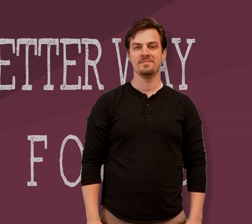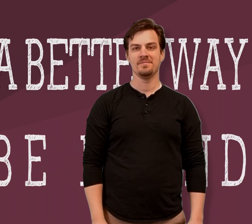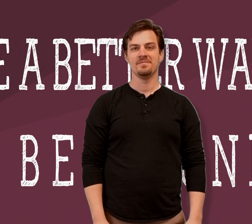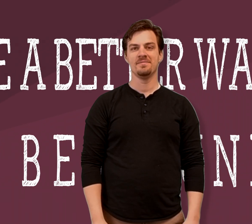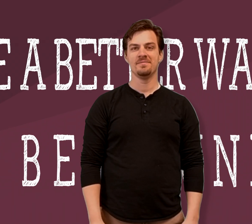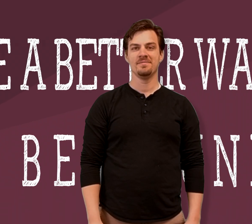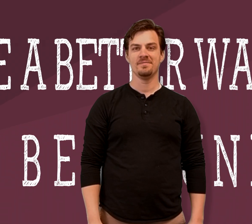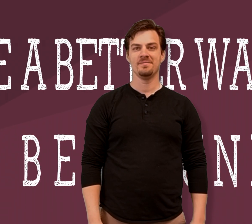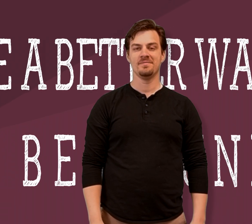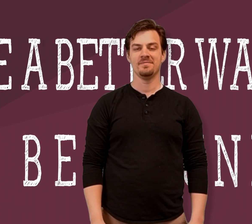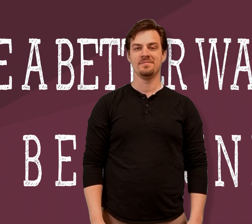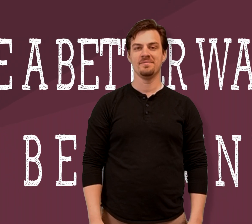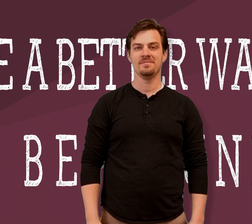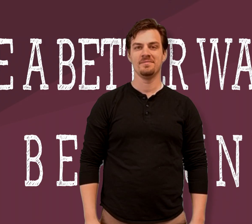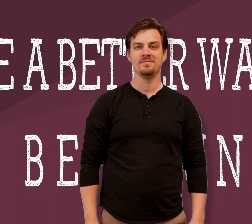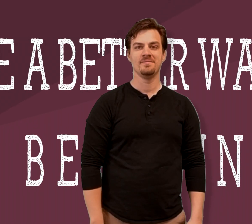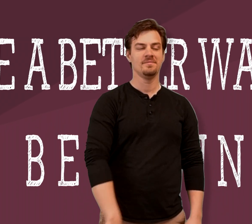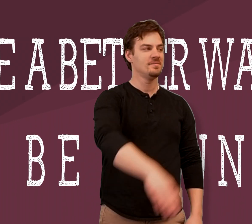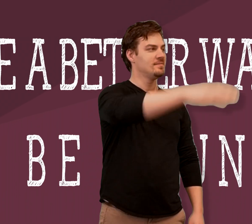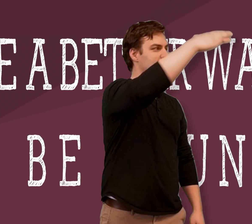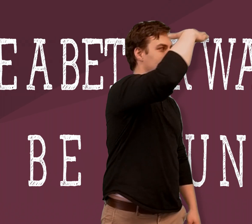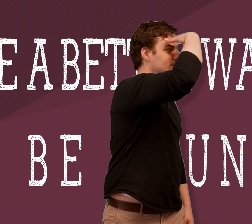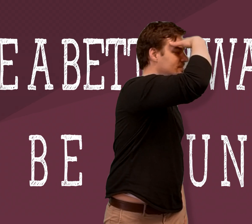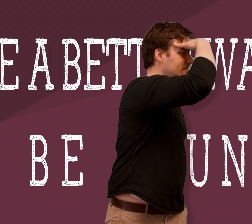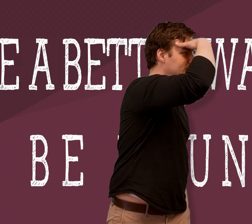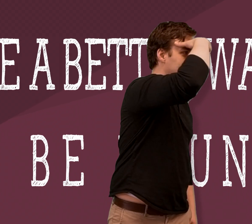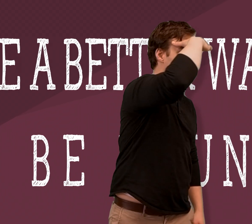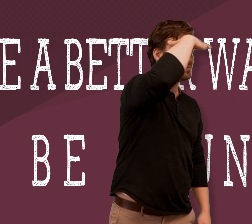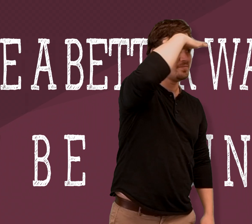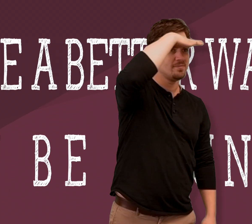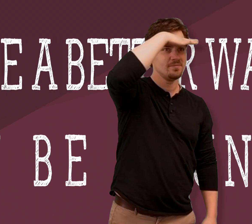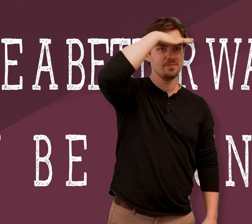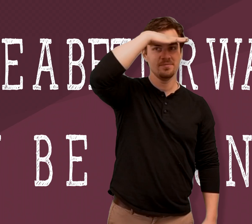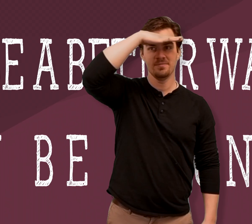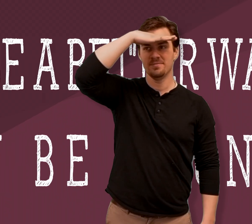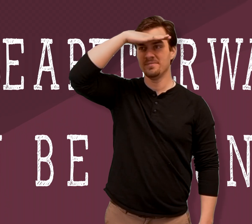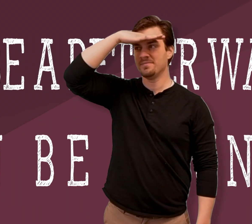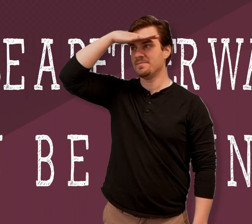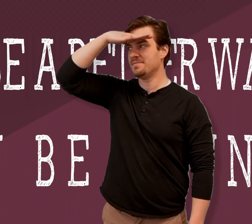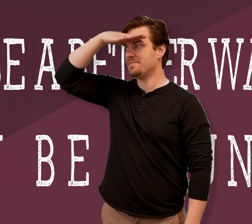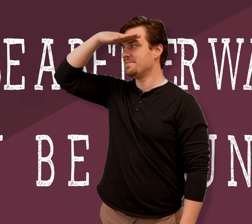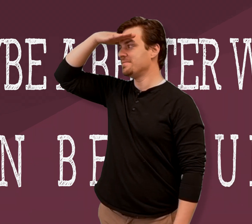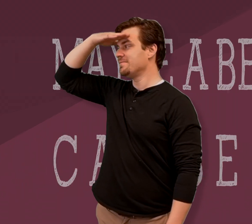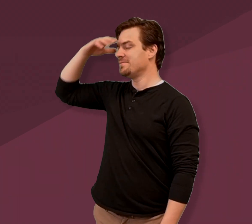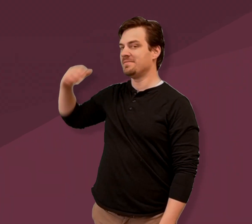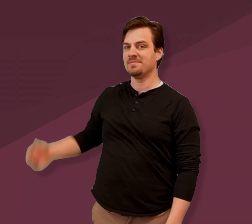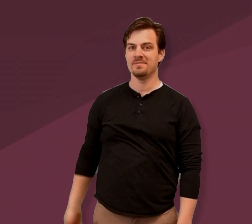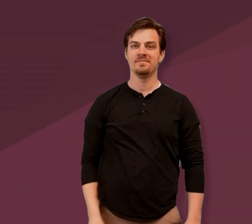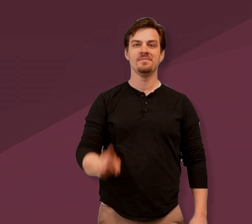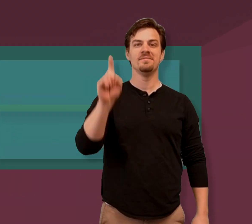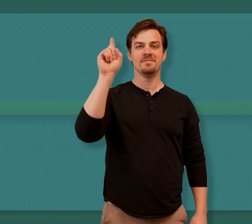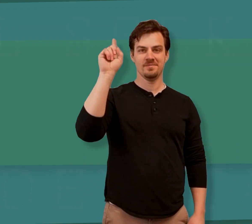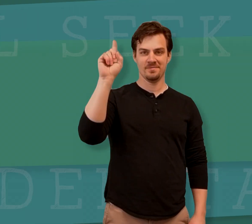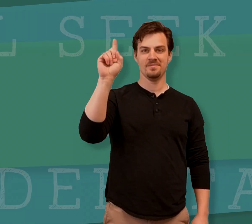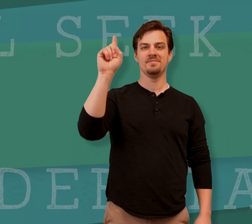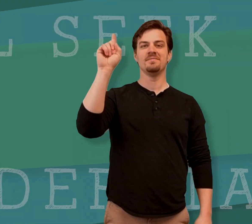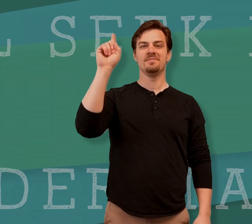a better way can be found I'll seek first